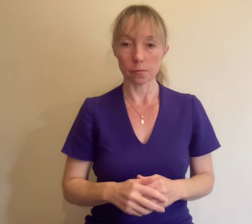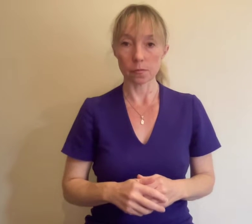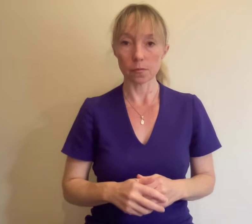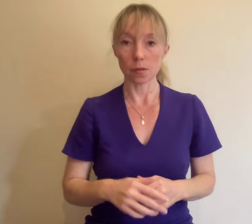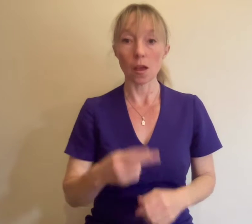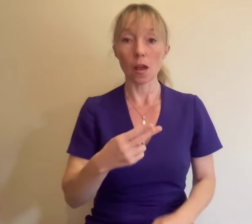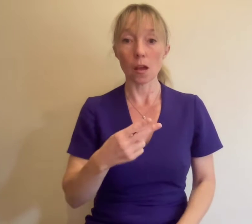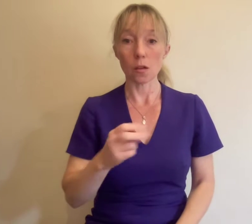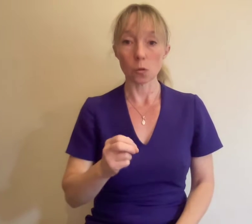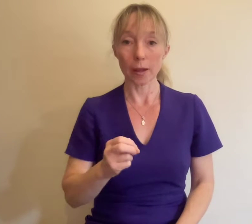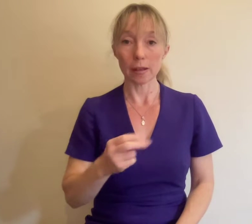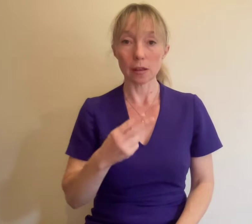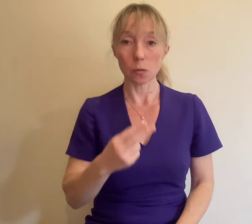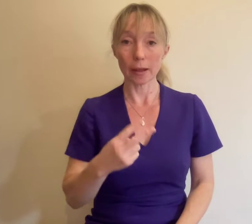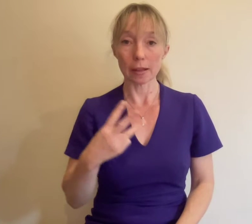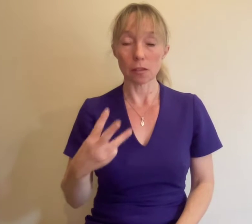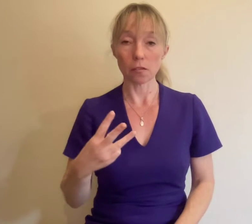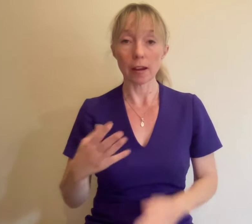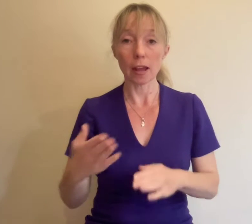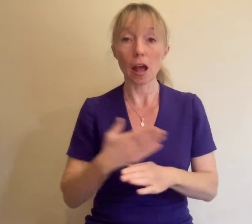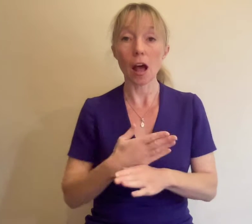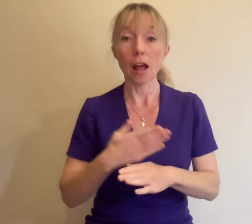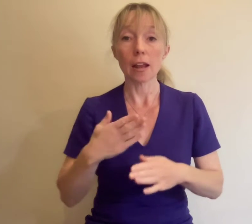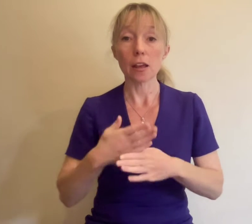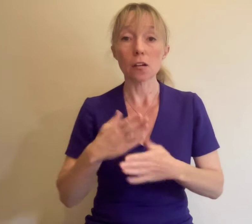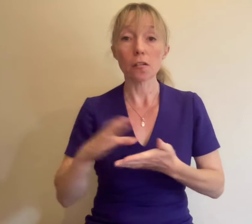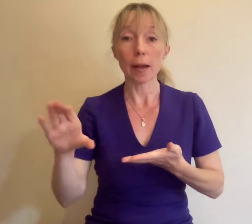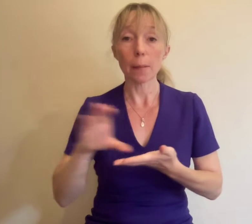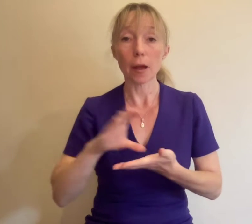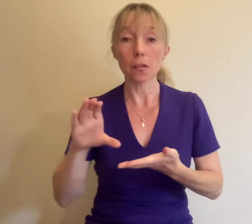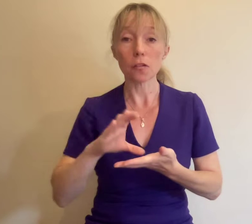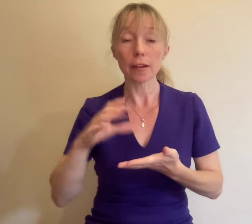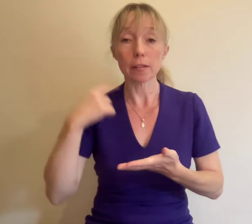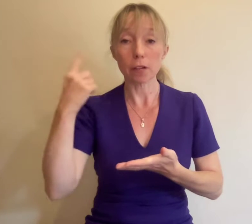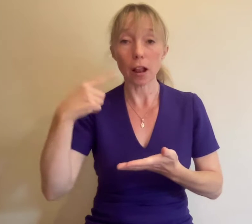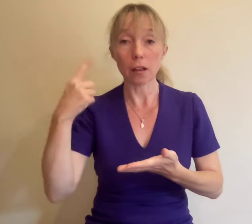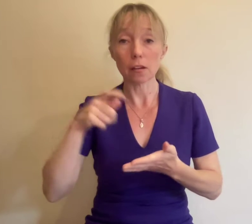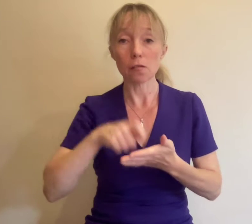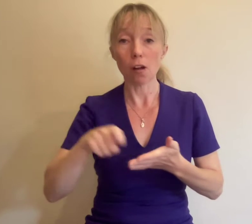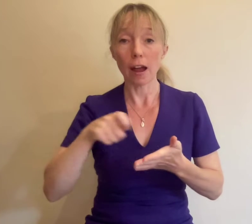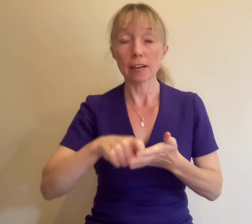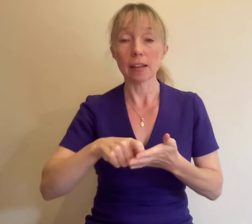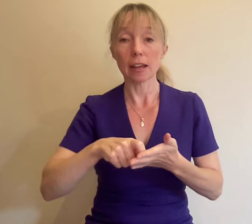2023 Early Career Bursaries for London Writers Terms and Conditions